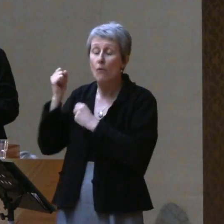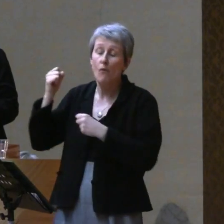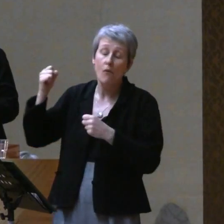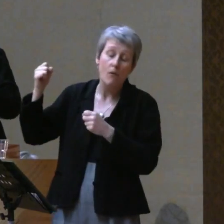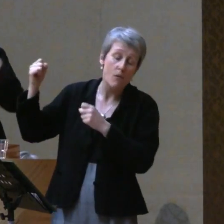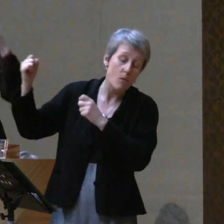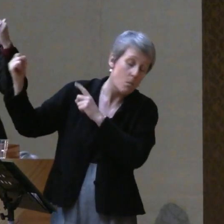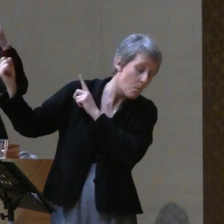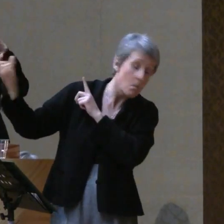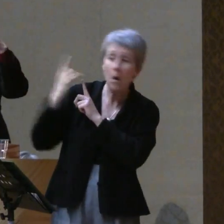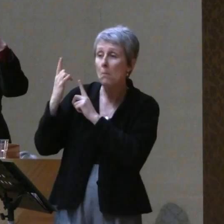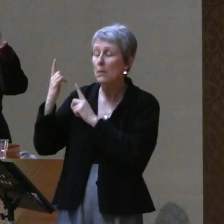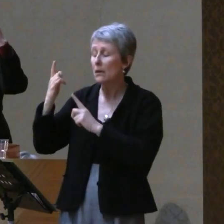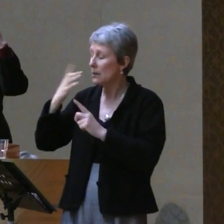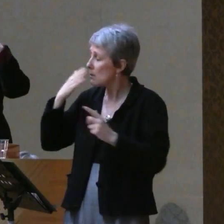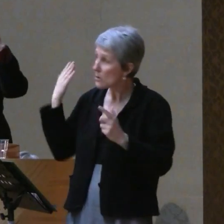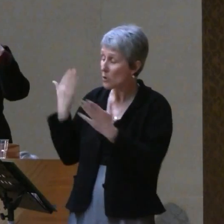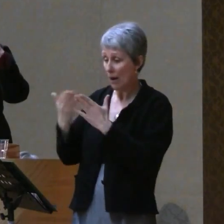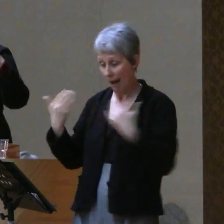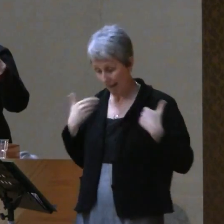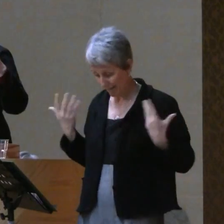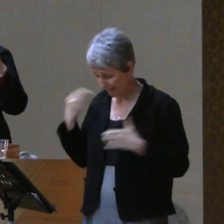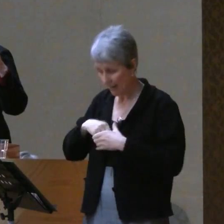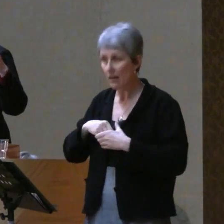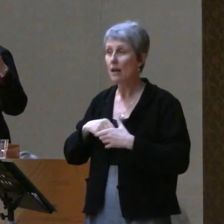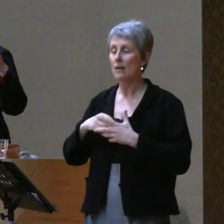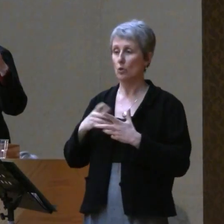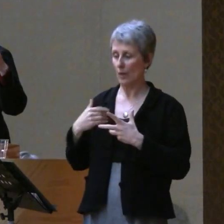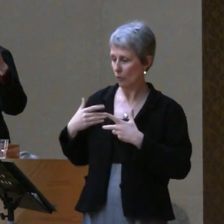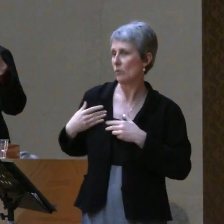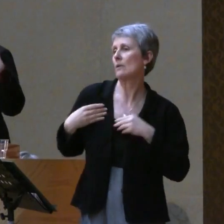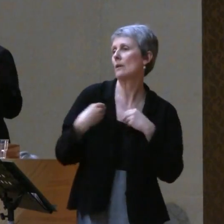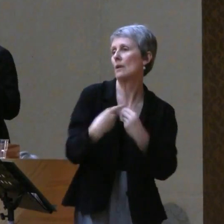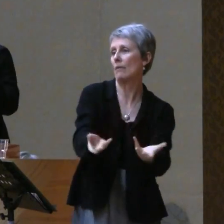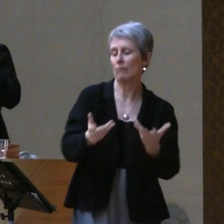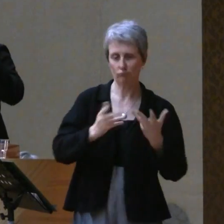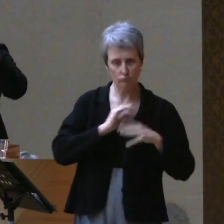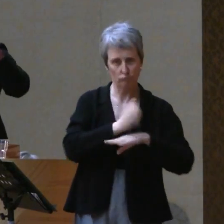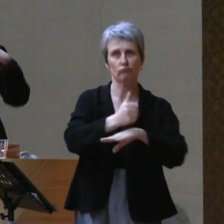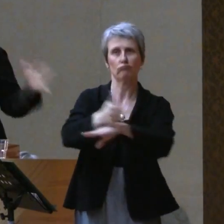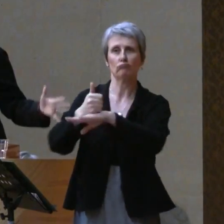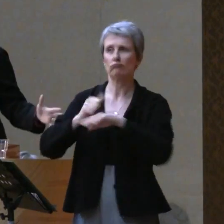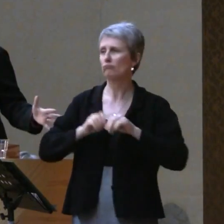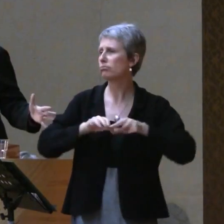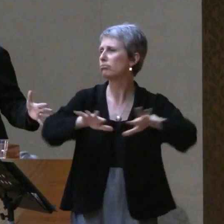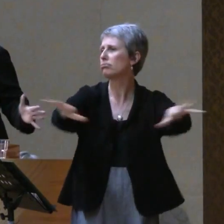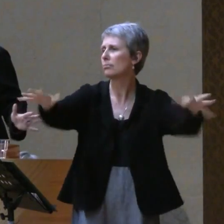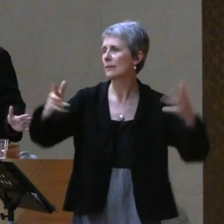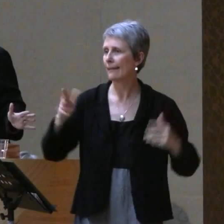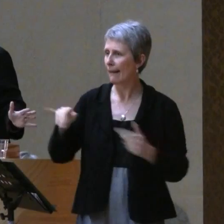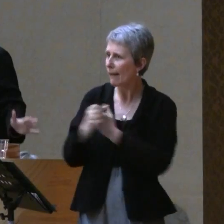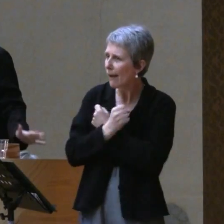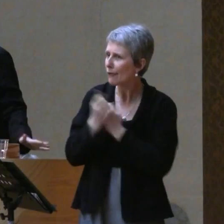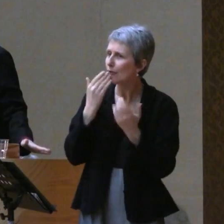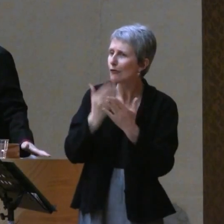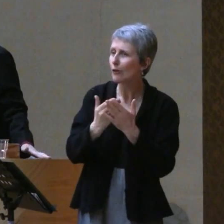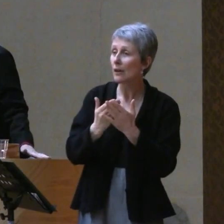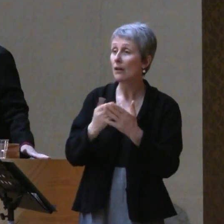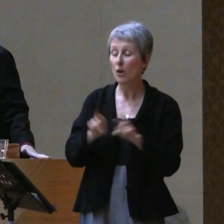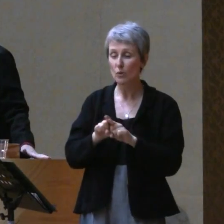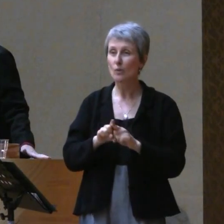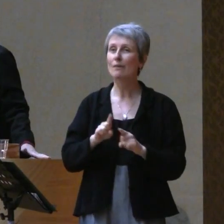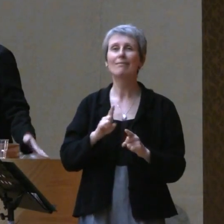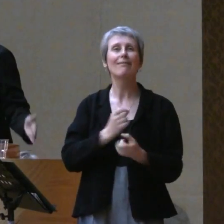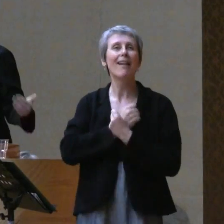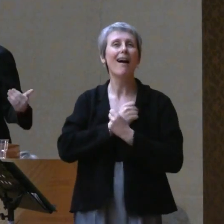goodness. And build it here on earth. We work to eradicate all barriers to love and authentic